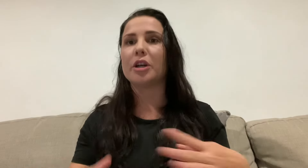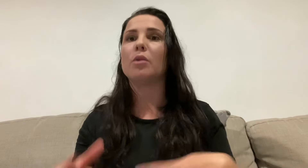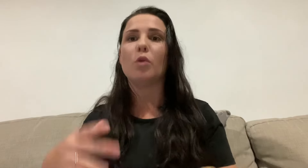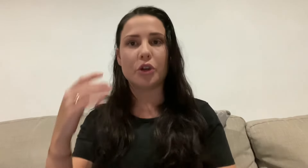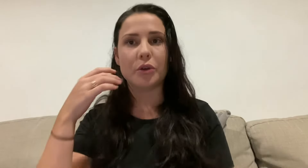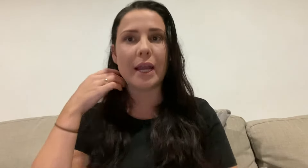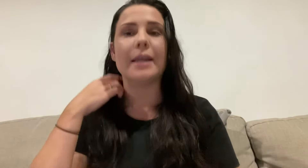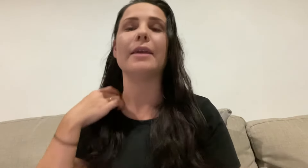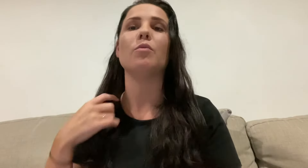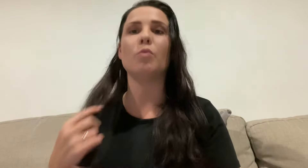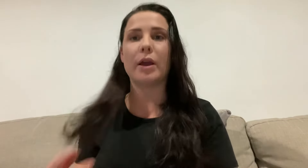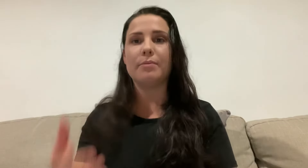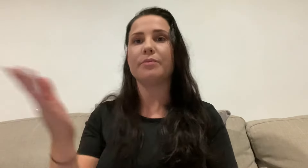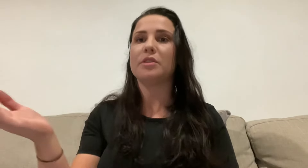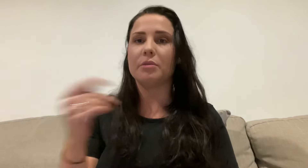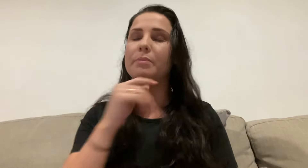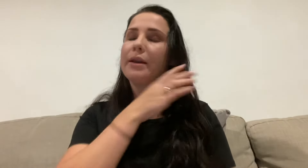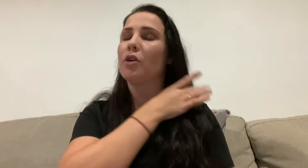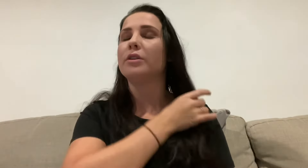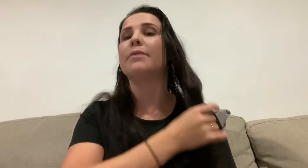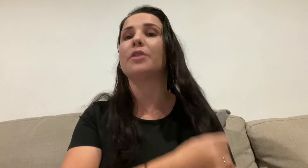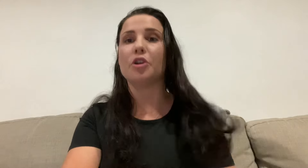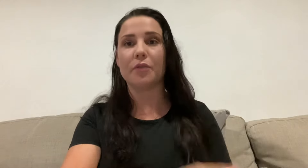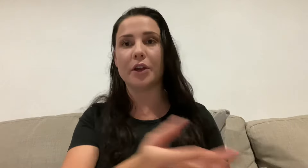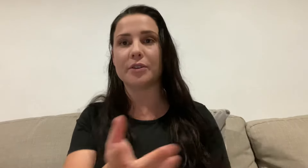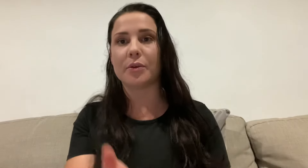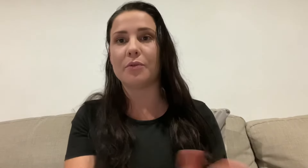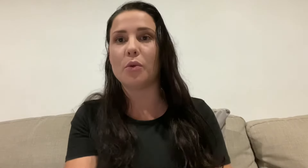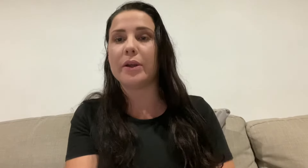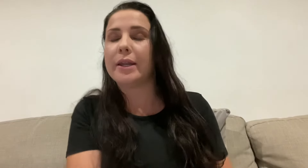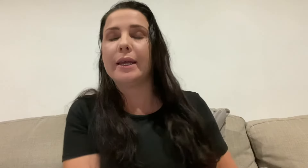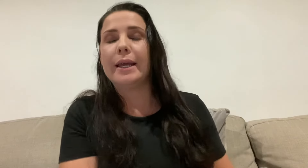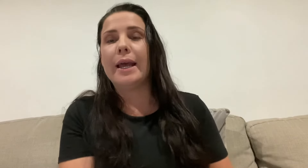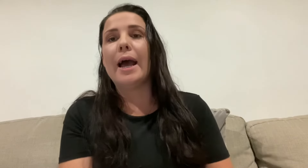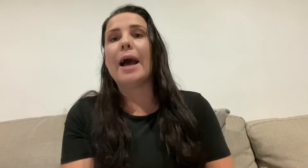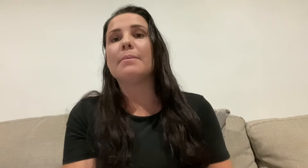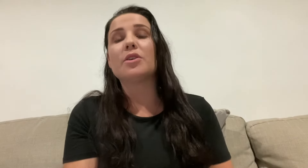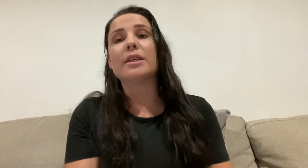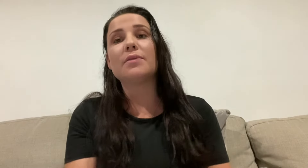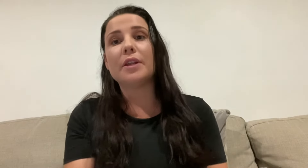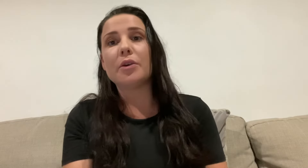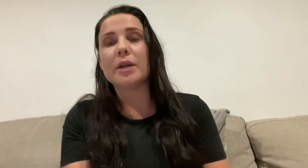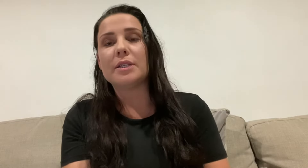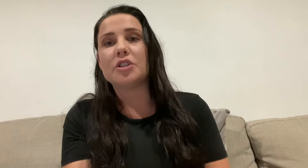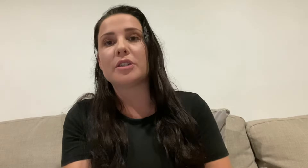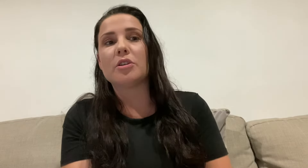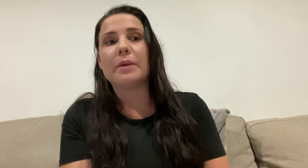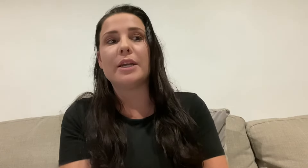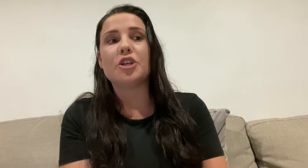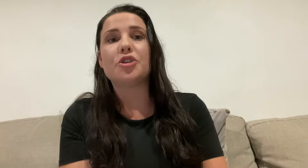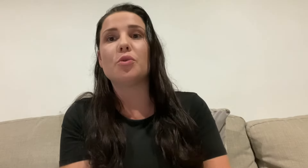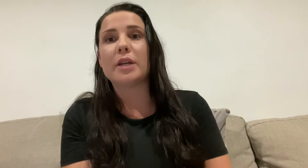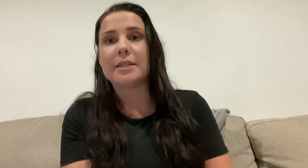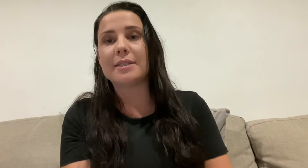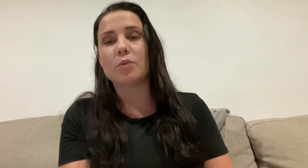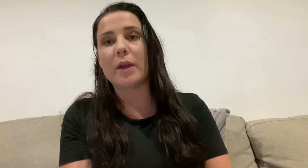what you need and to make the content for the new videos going forward. So this video is just going to be short and sweet.